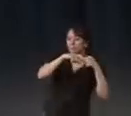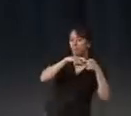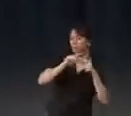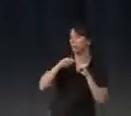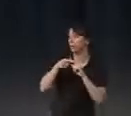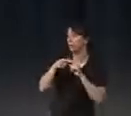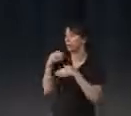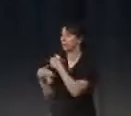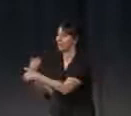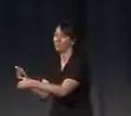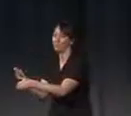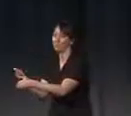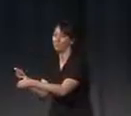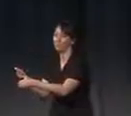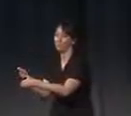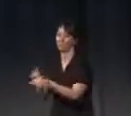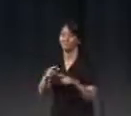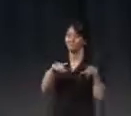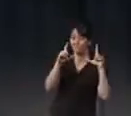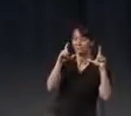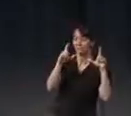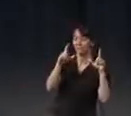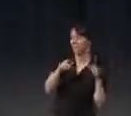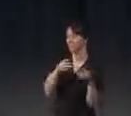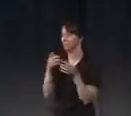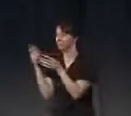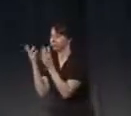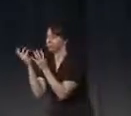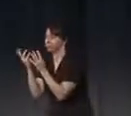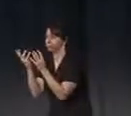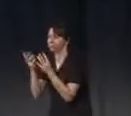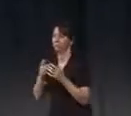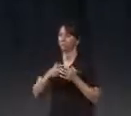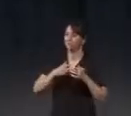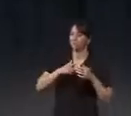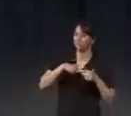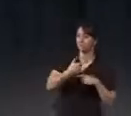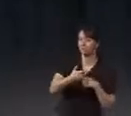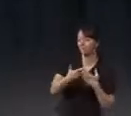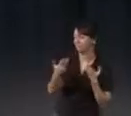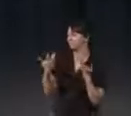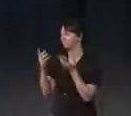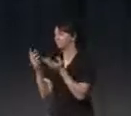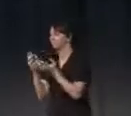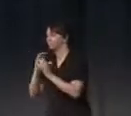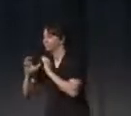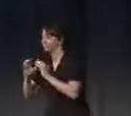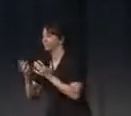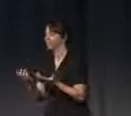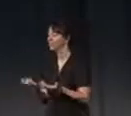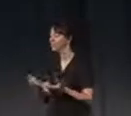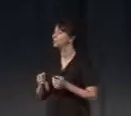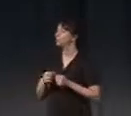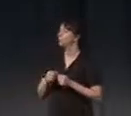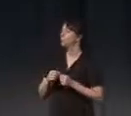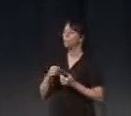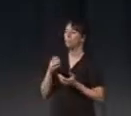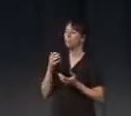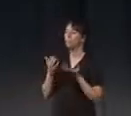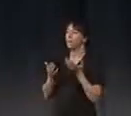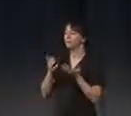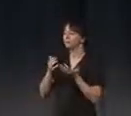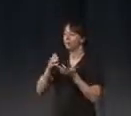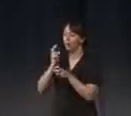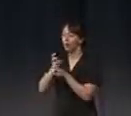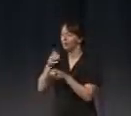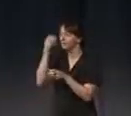moment that, you know, kind of unconscious we might see to perceive something. But maybe it's there, but maybe we're not able really to see because it's too fast. Now there is this